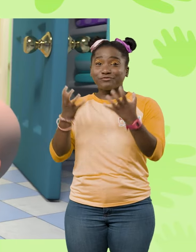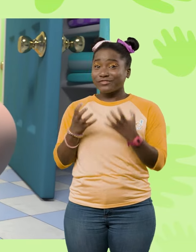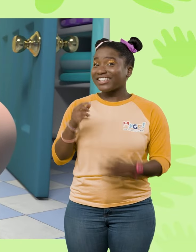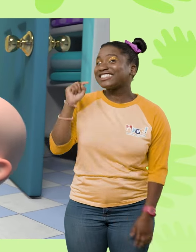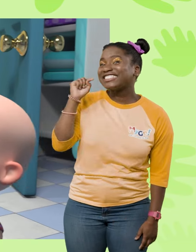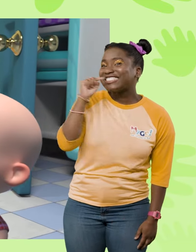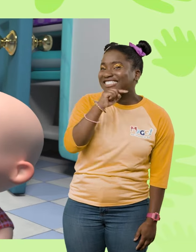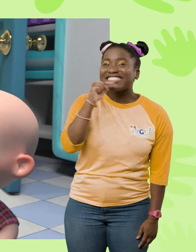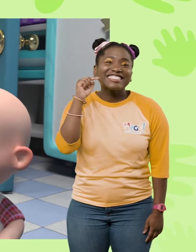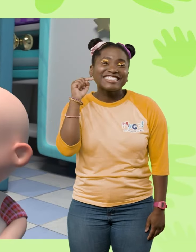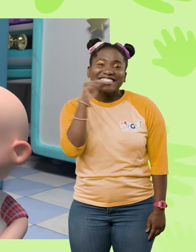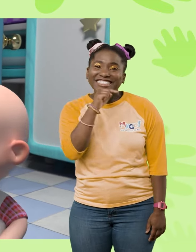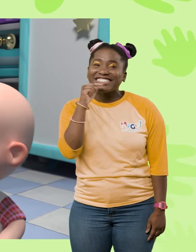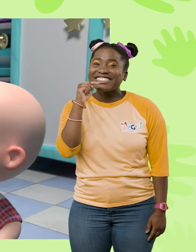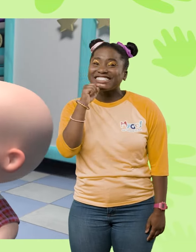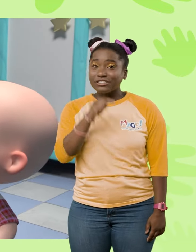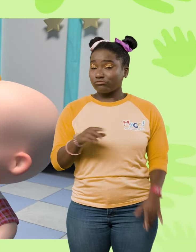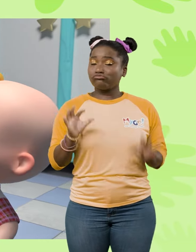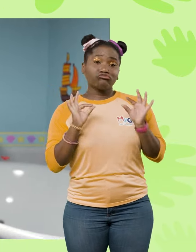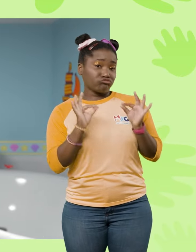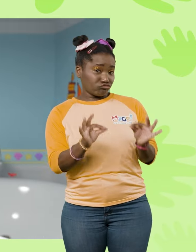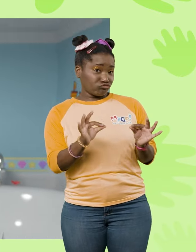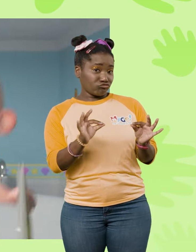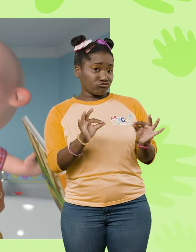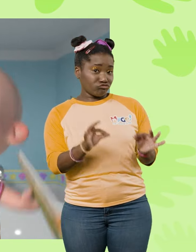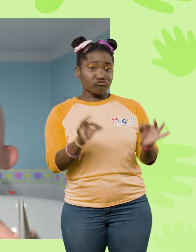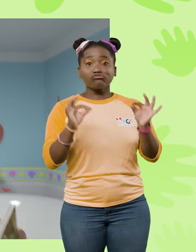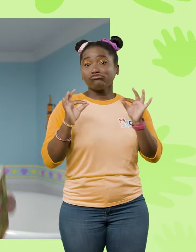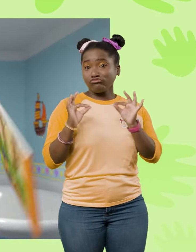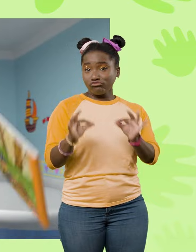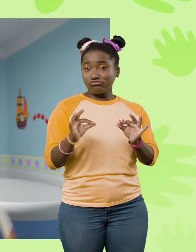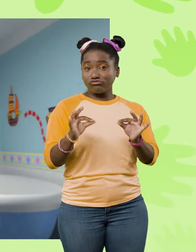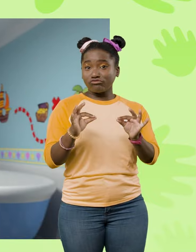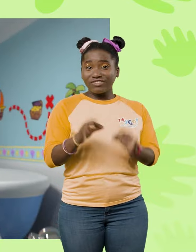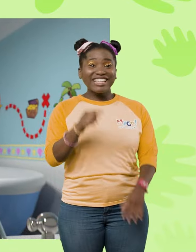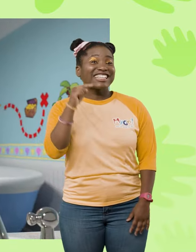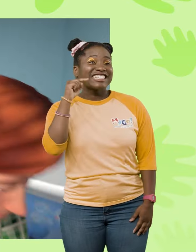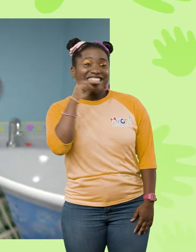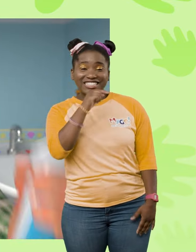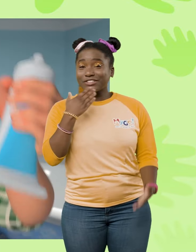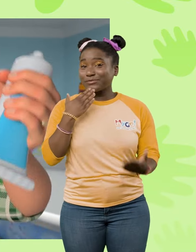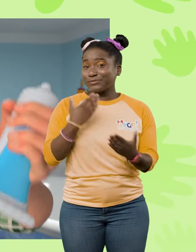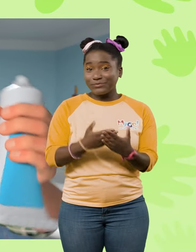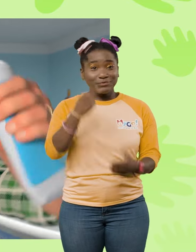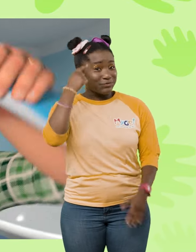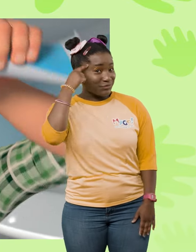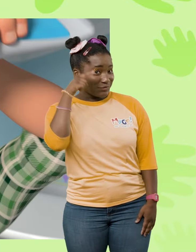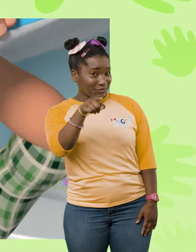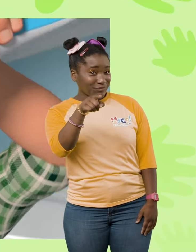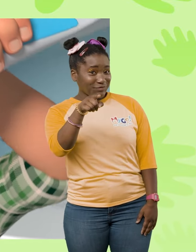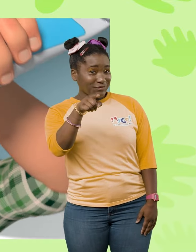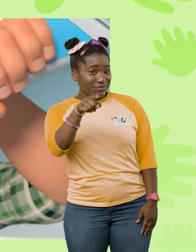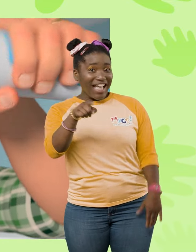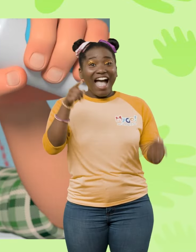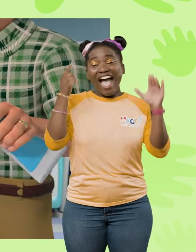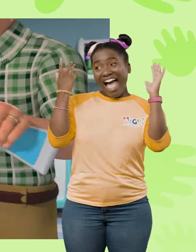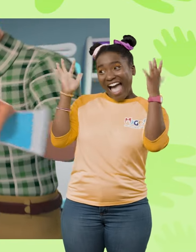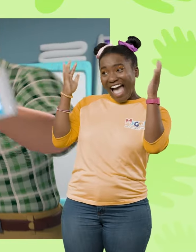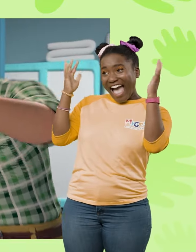want to brush my teeth. Good, good, brushing is good for you. Yay,